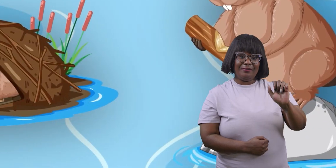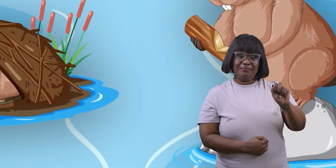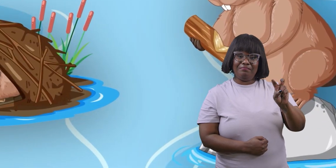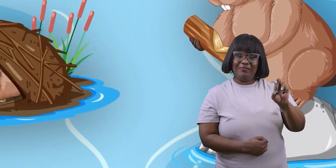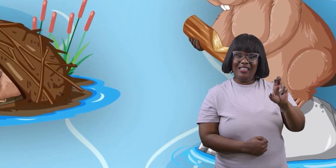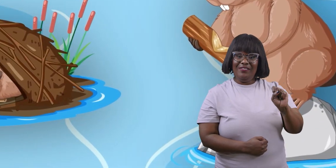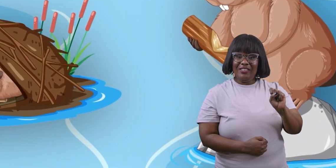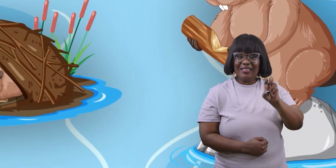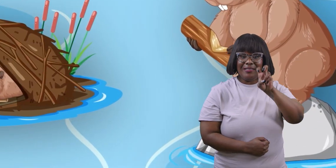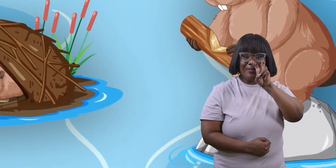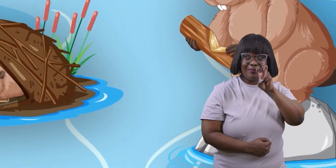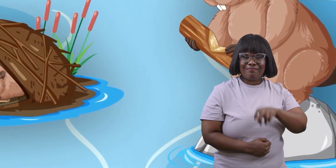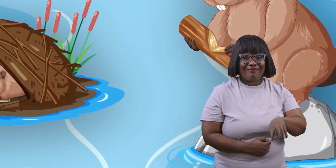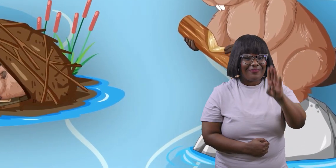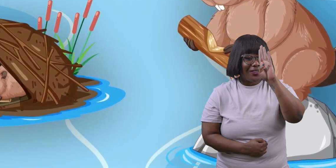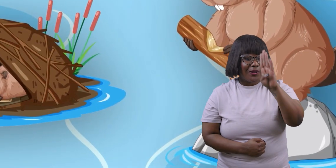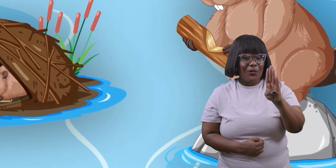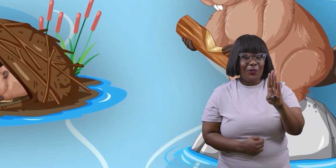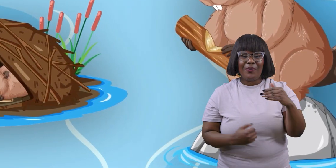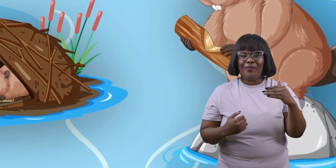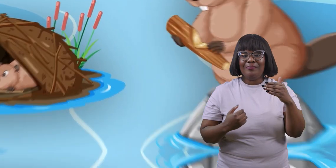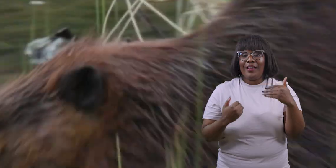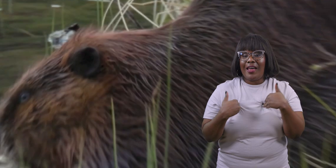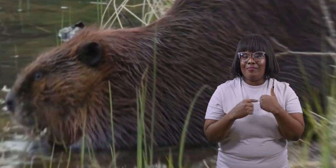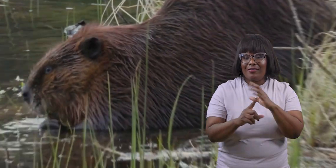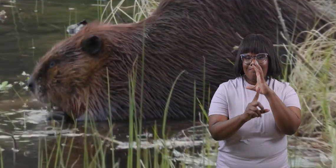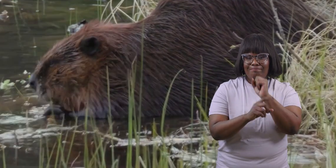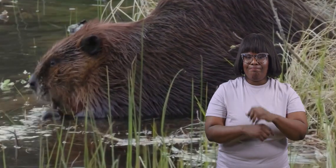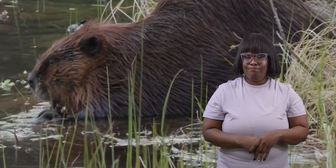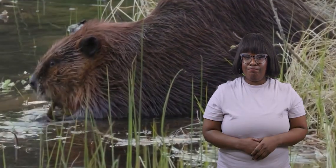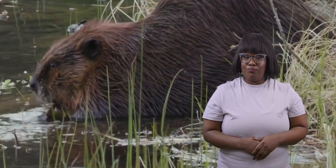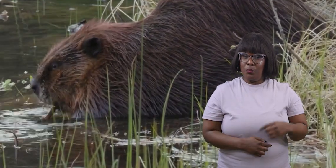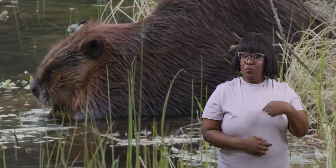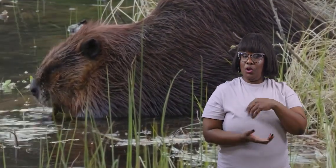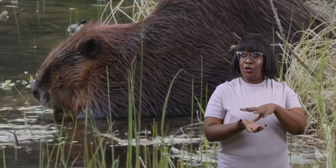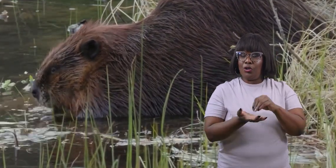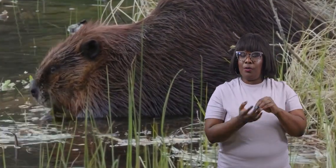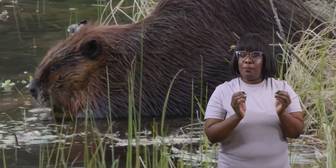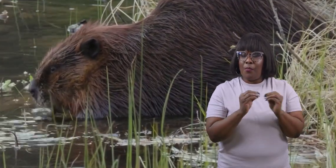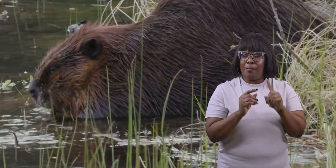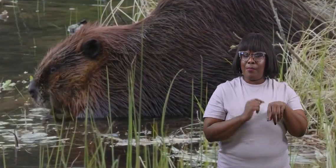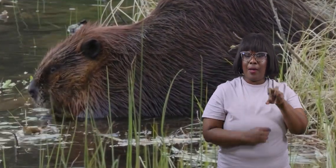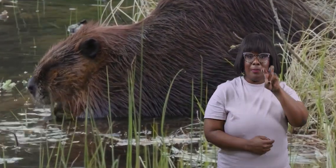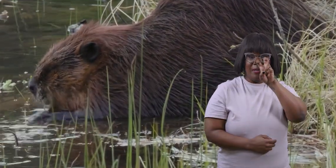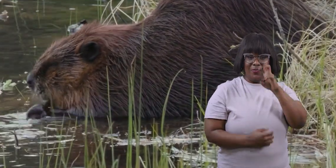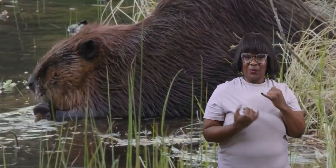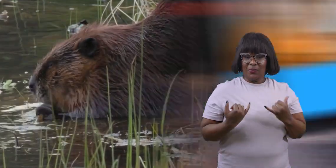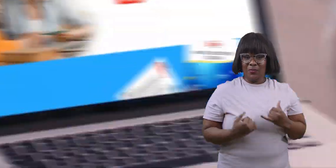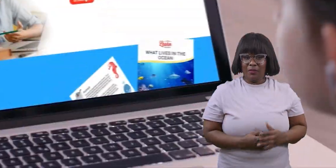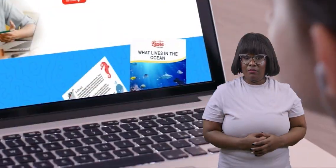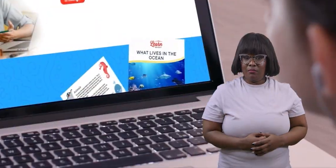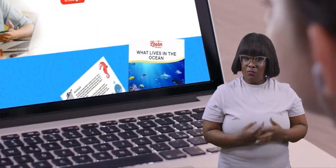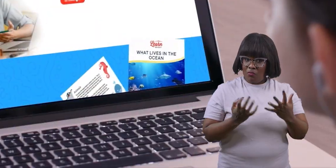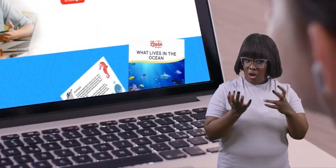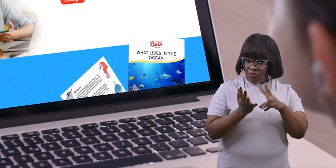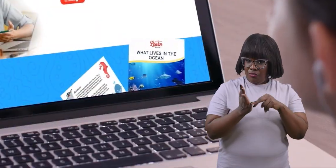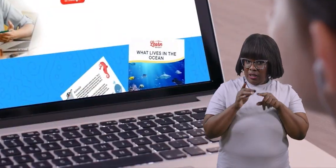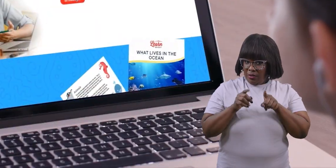beavers hi there animal enthusiasts we are going to learn more about beavers today want to read along with us